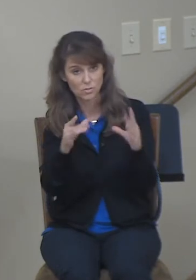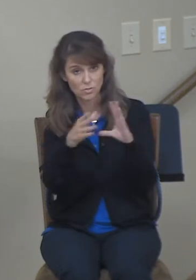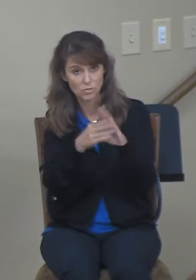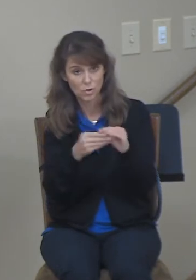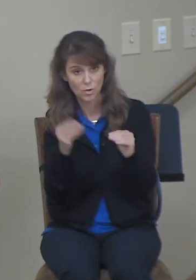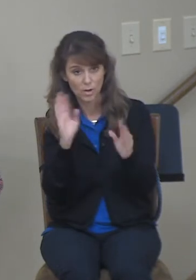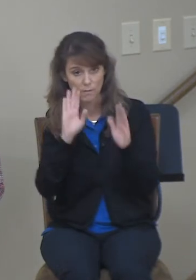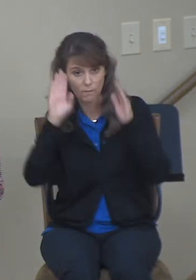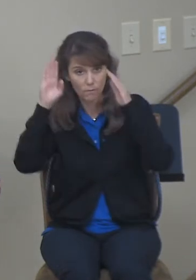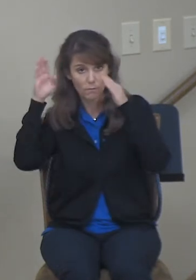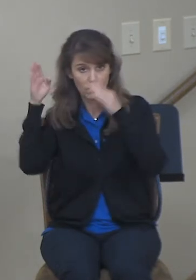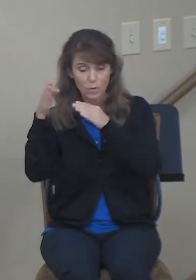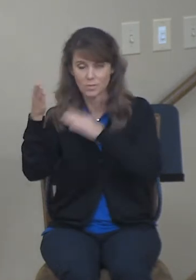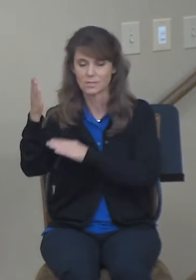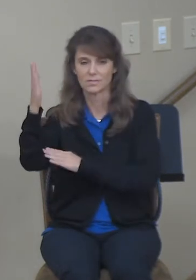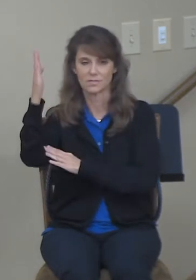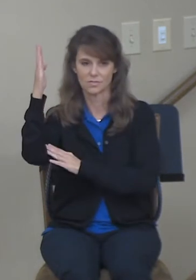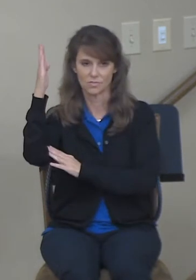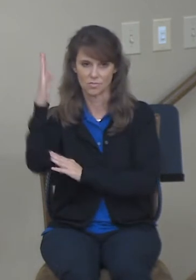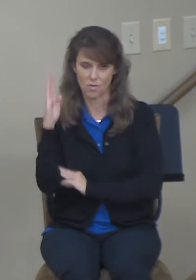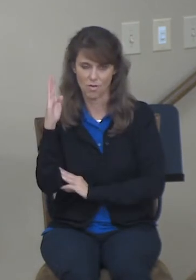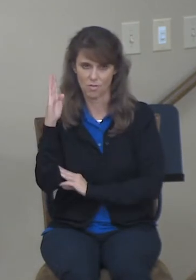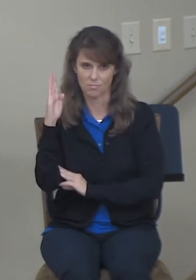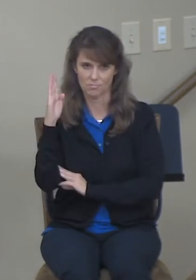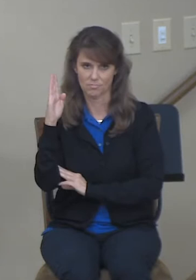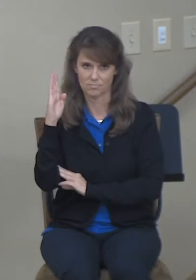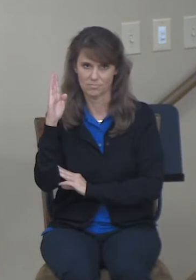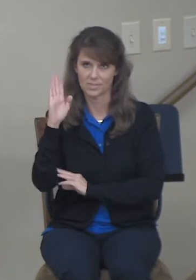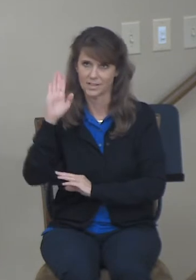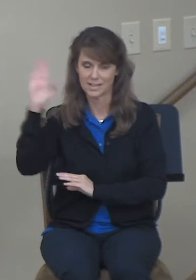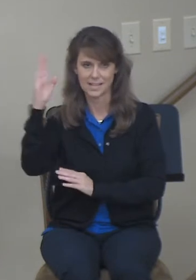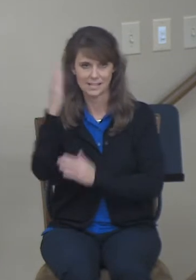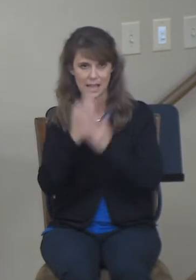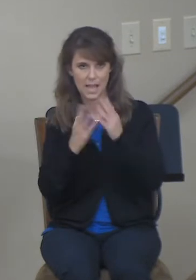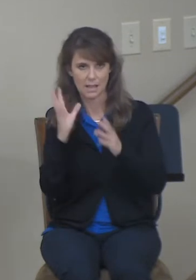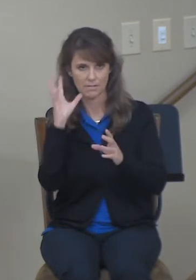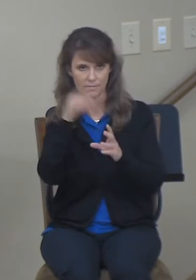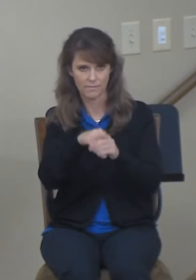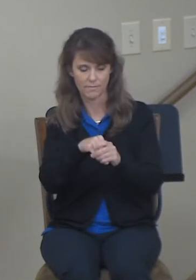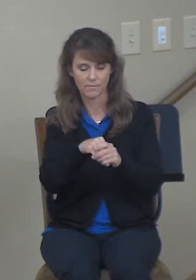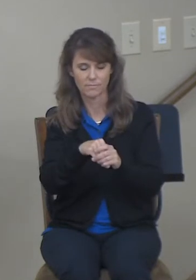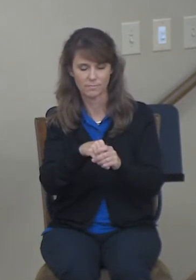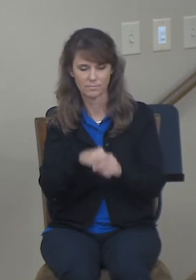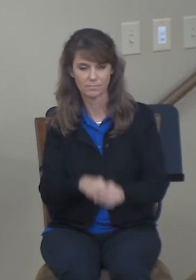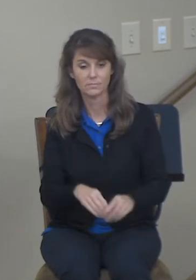And I think maybe the strongest lesson, we need to see that there's a cost to redemption.